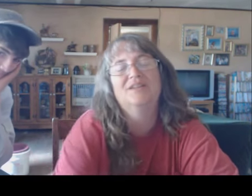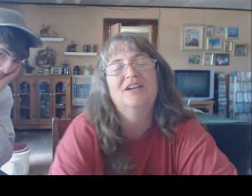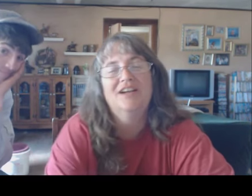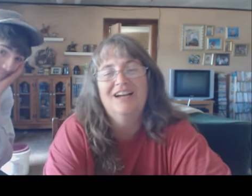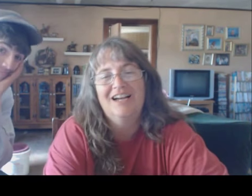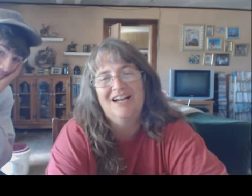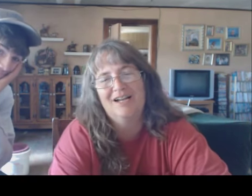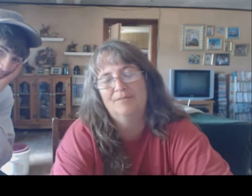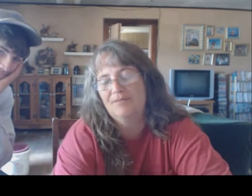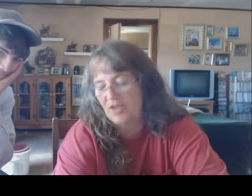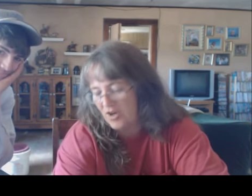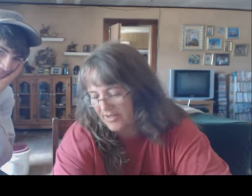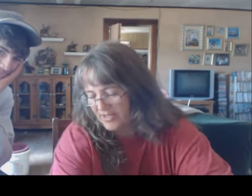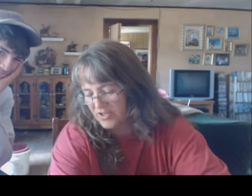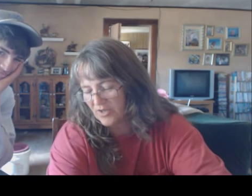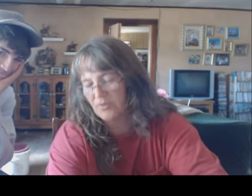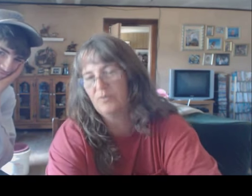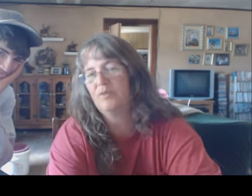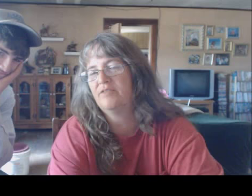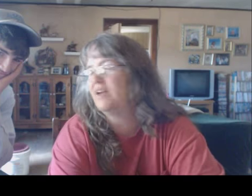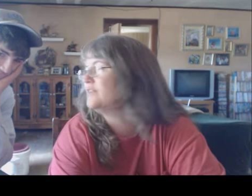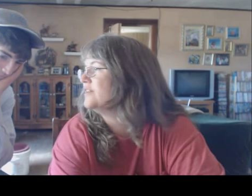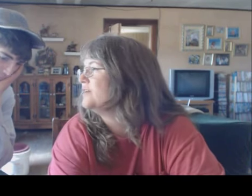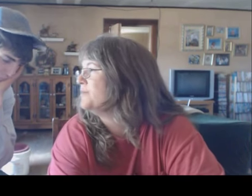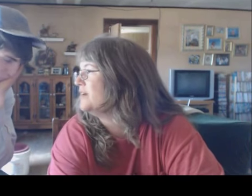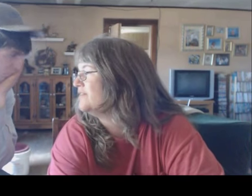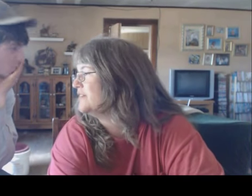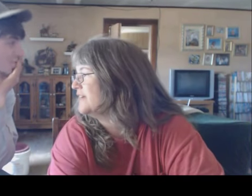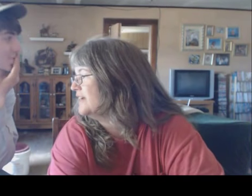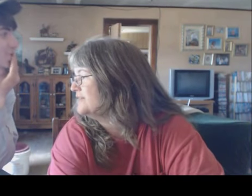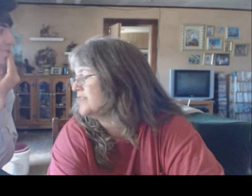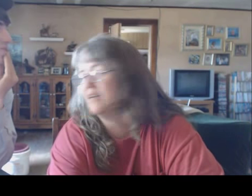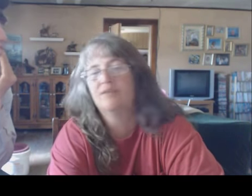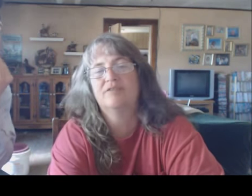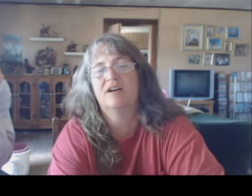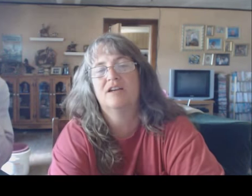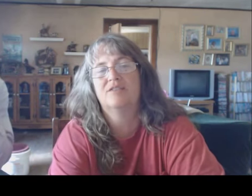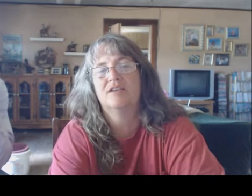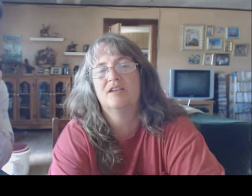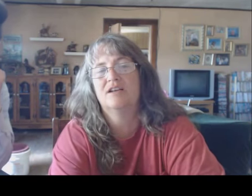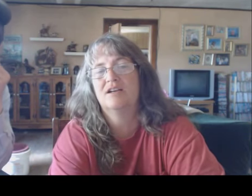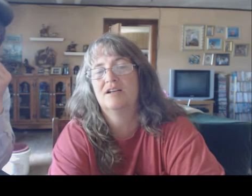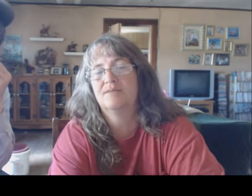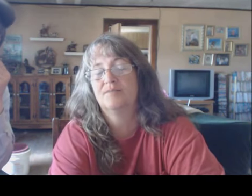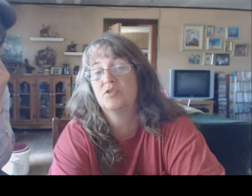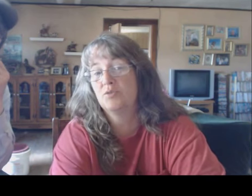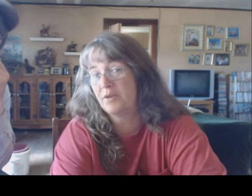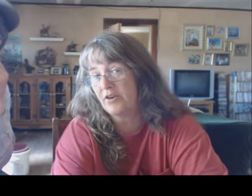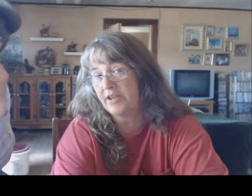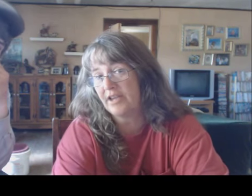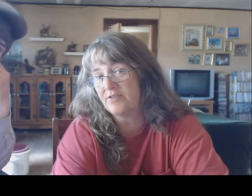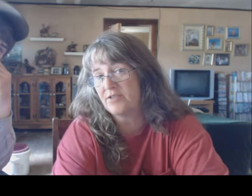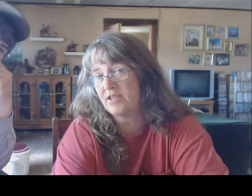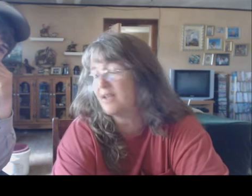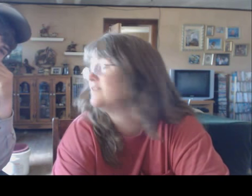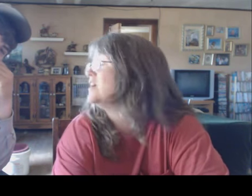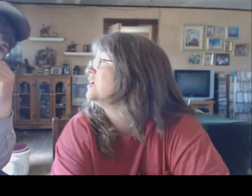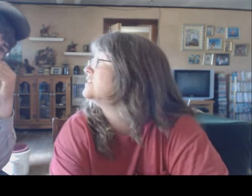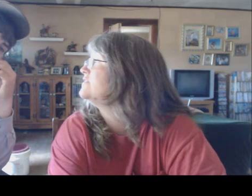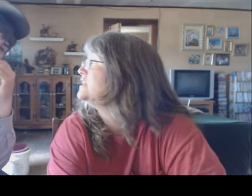um okay so we've got the bottle feeding calves and we've got the uh two bigger calves that have now gone to